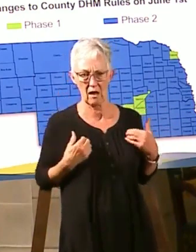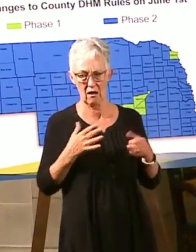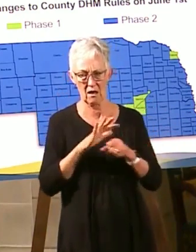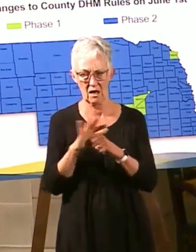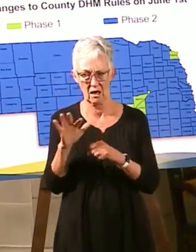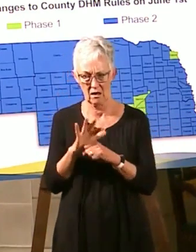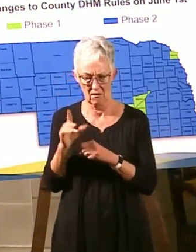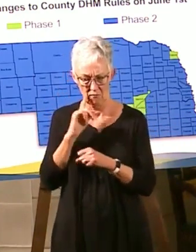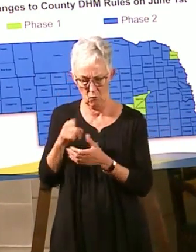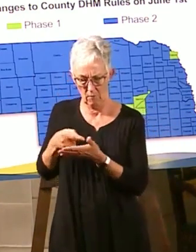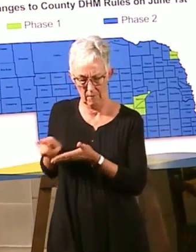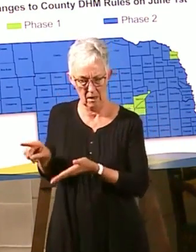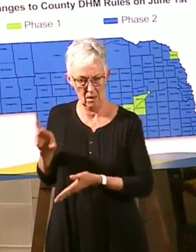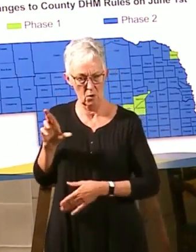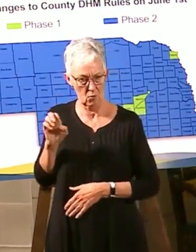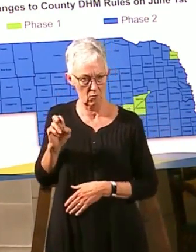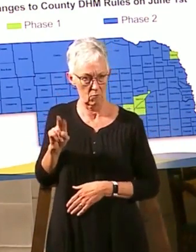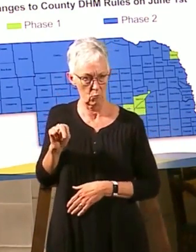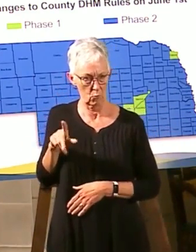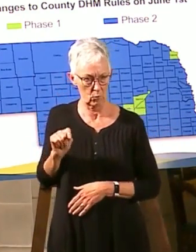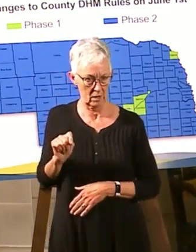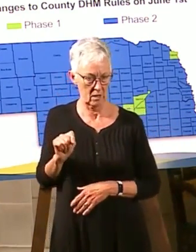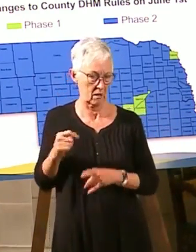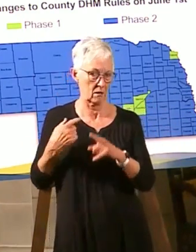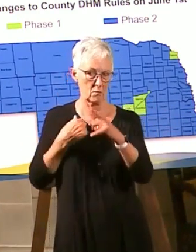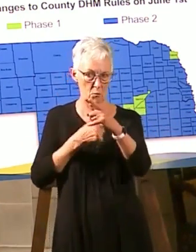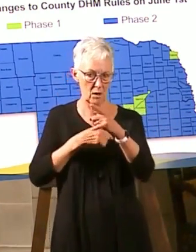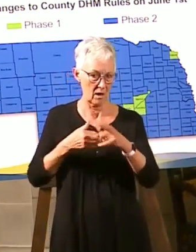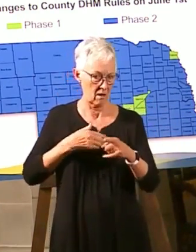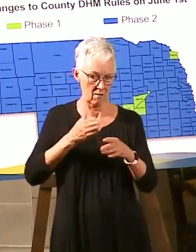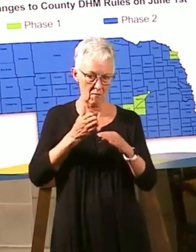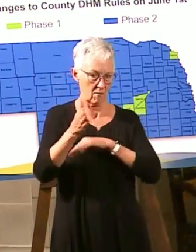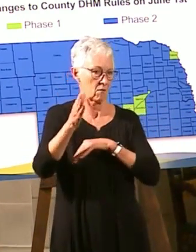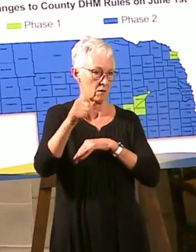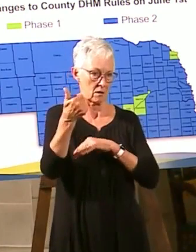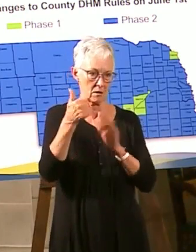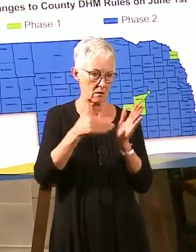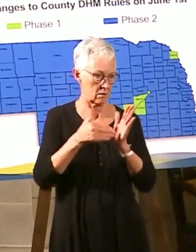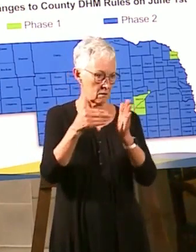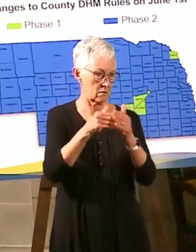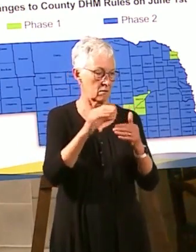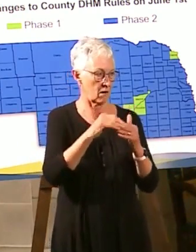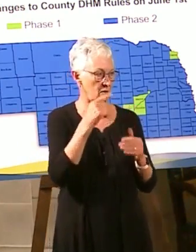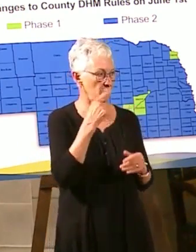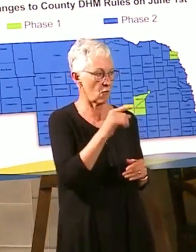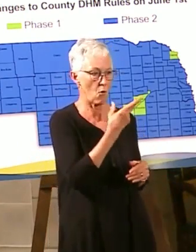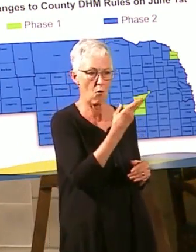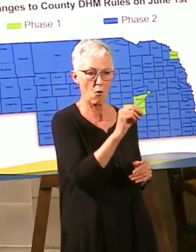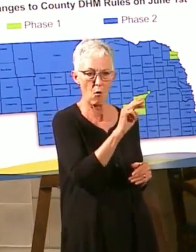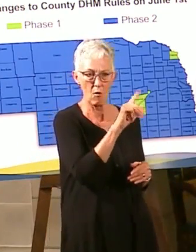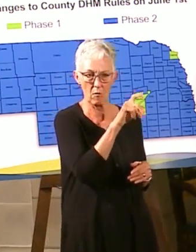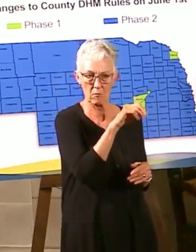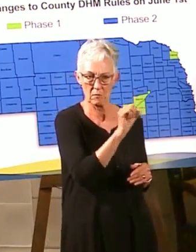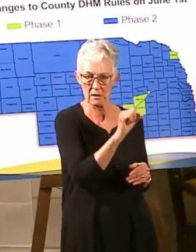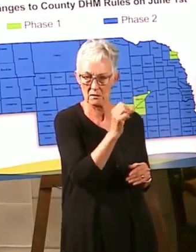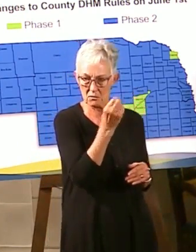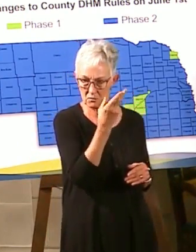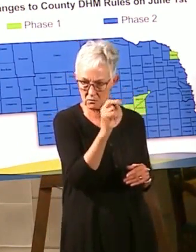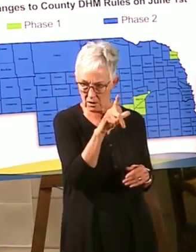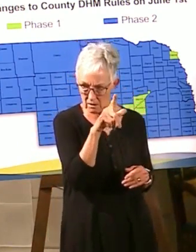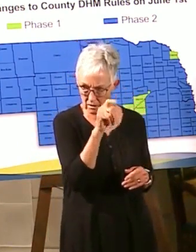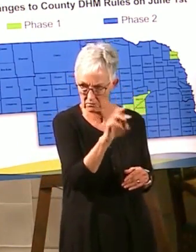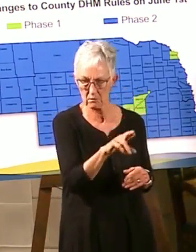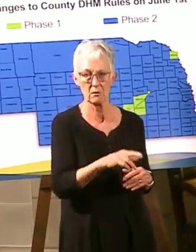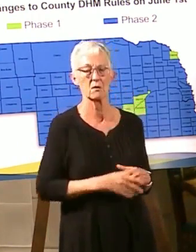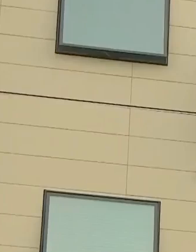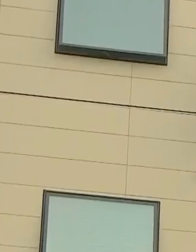distributed over $10 million for homeless shelters and housing assistance to be able to help with that. Also, your community collaboratives